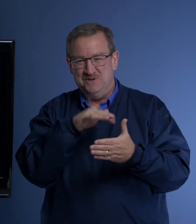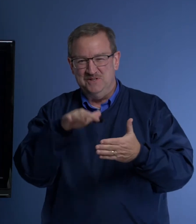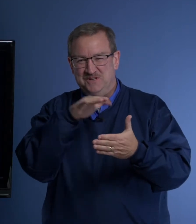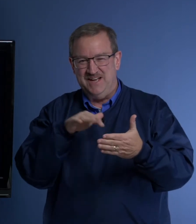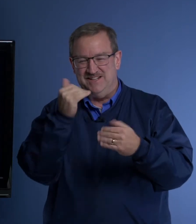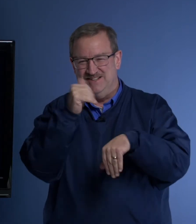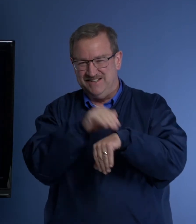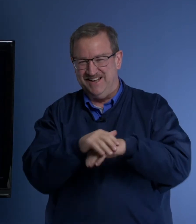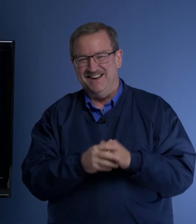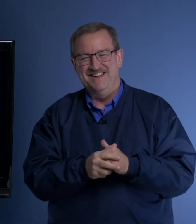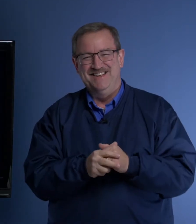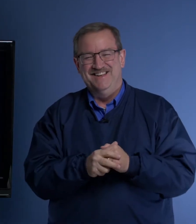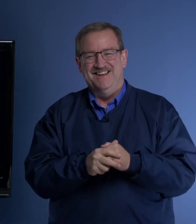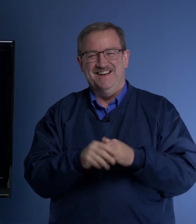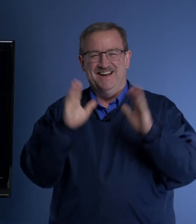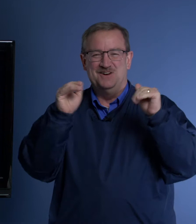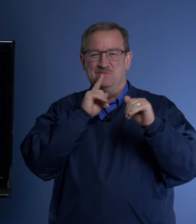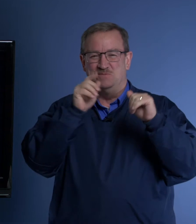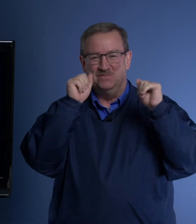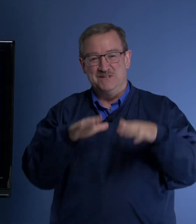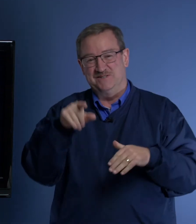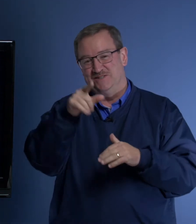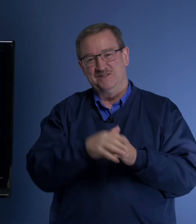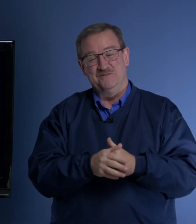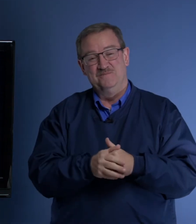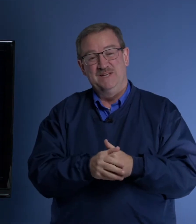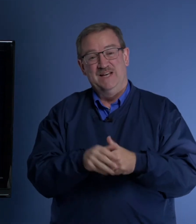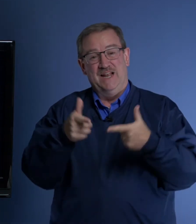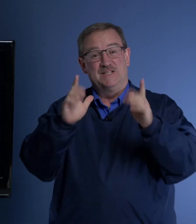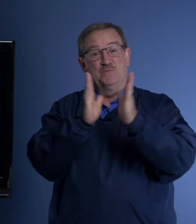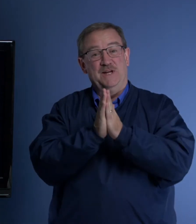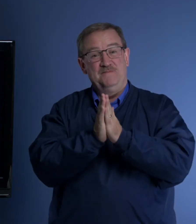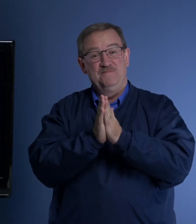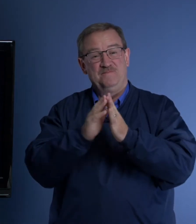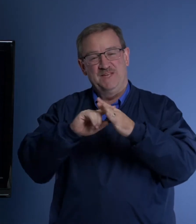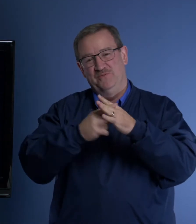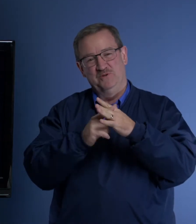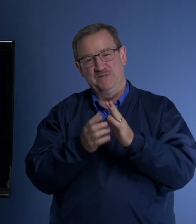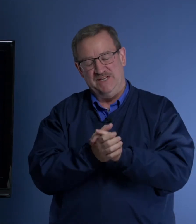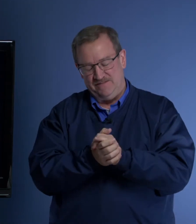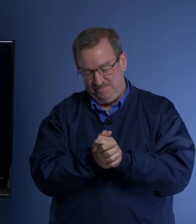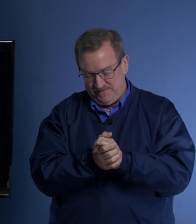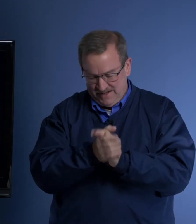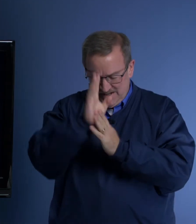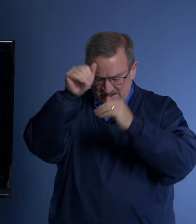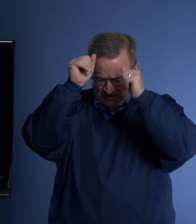going to look at tonight. I hope it'll be a blessing to you. Let's pray, and we'll begin. Heavenly